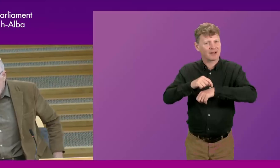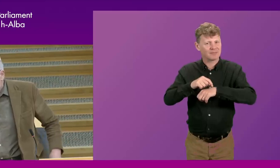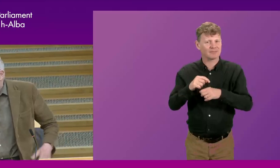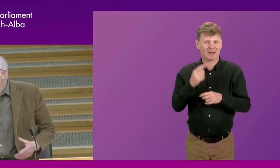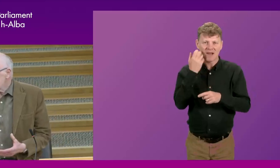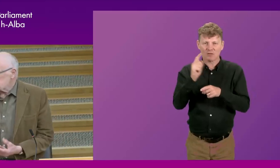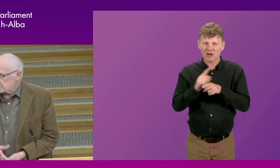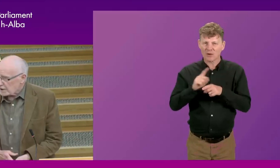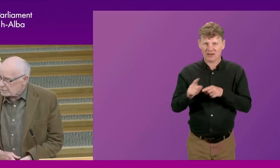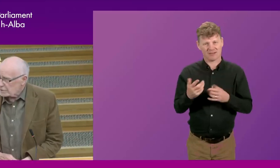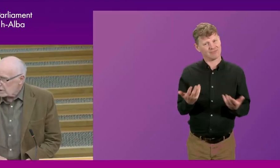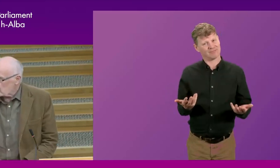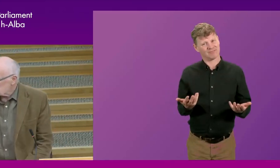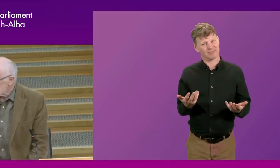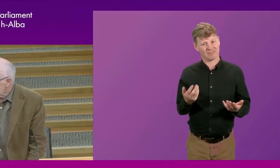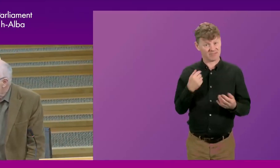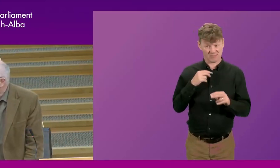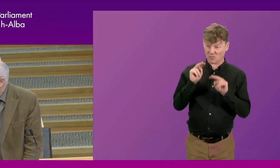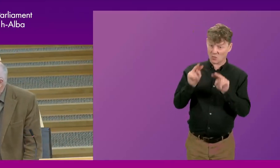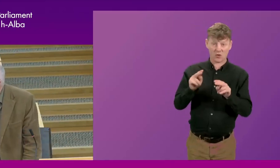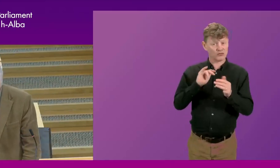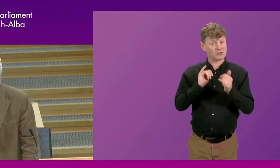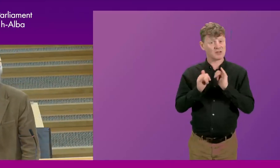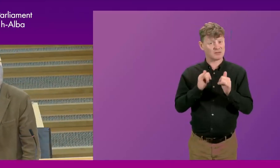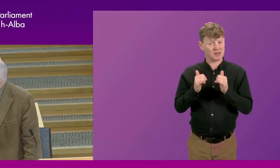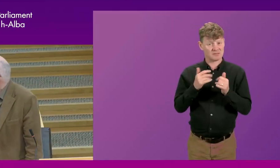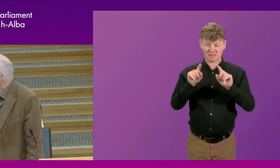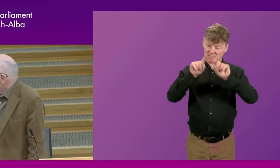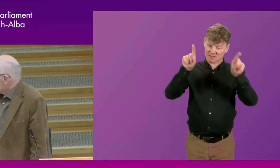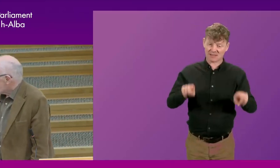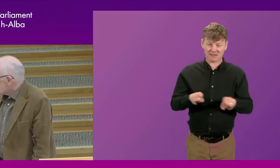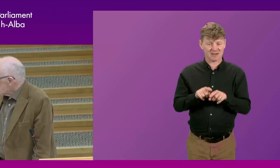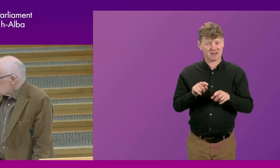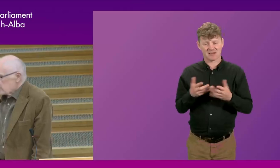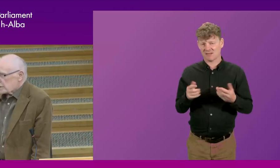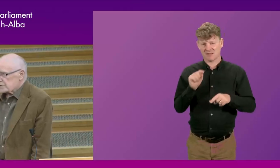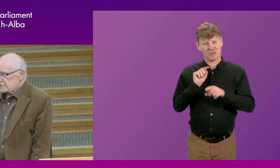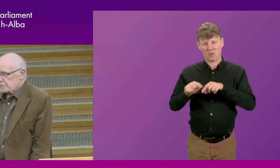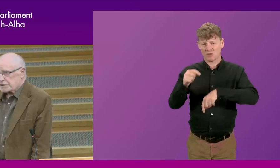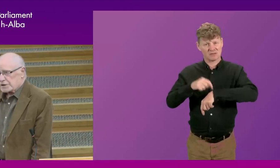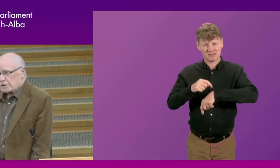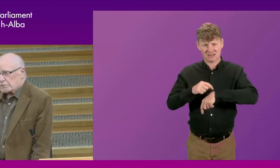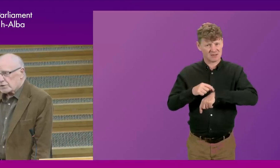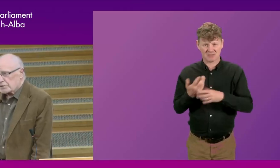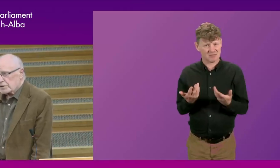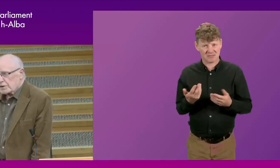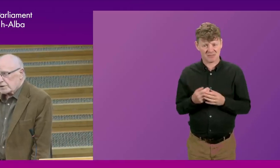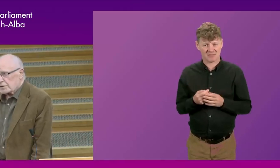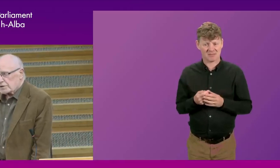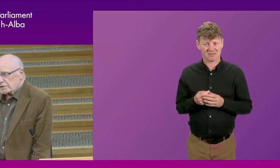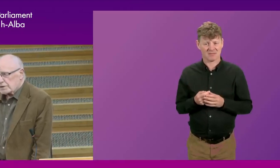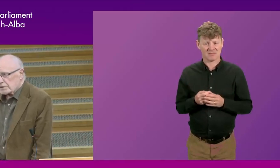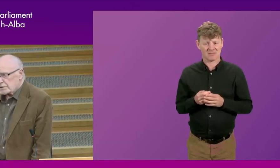Well, most of the time, I watch it sometimes on the telly, and most of the time, it seems to be taken up with